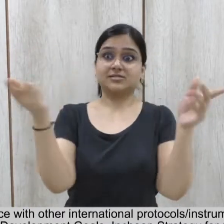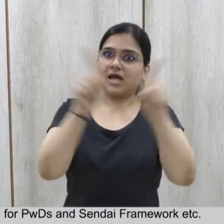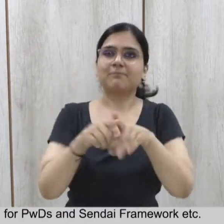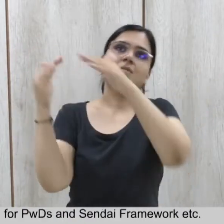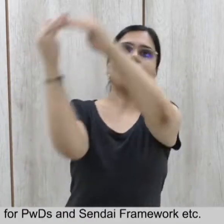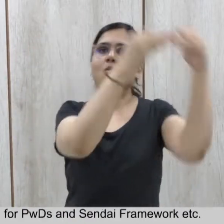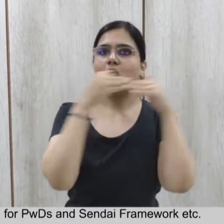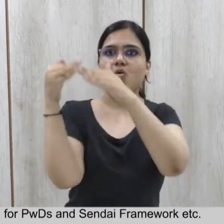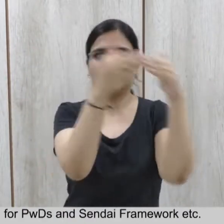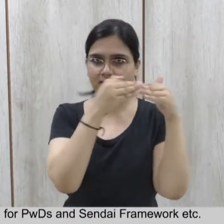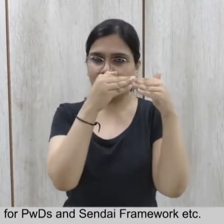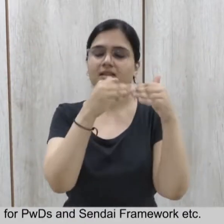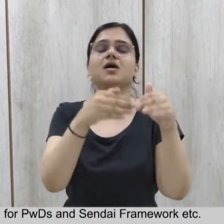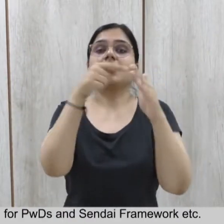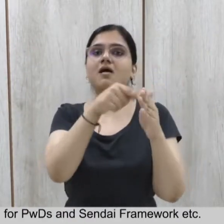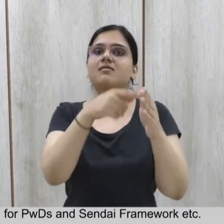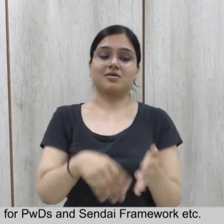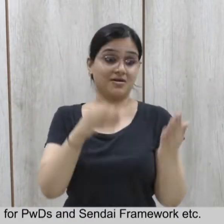PWDs and the Sendai Framework etc.